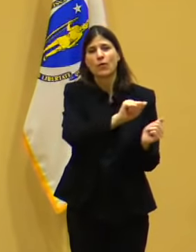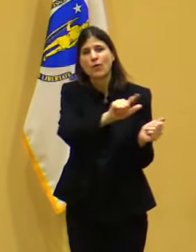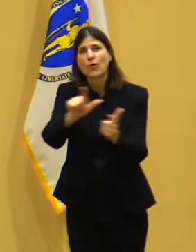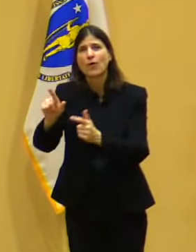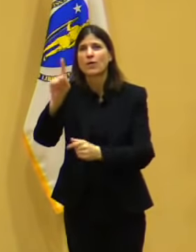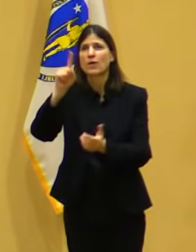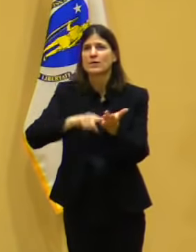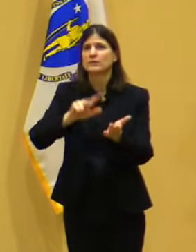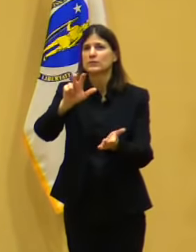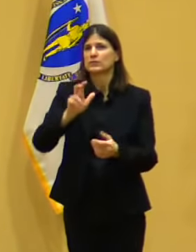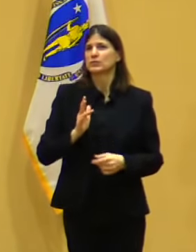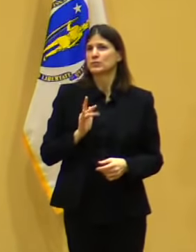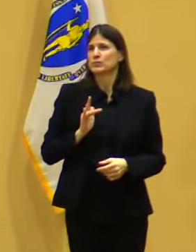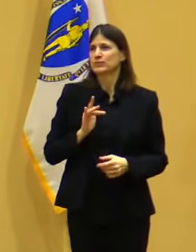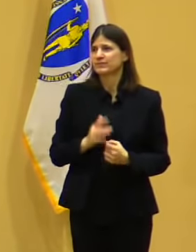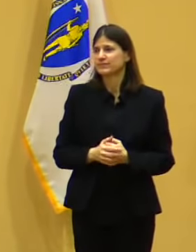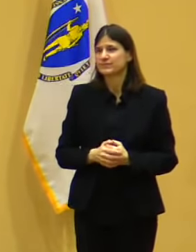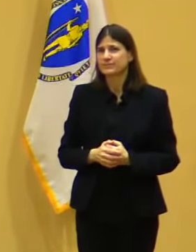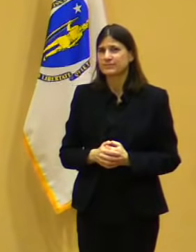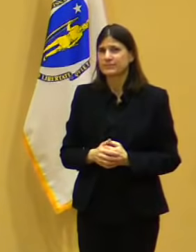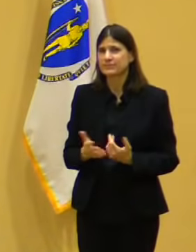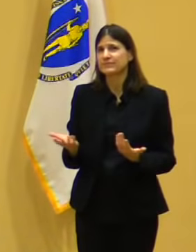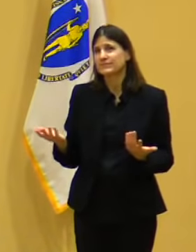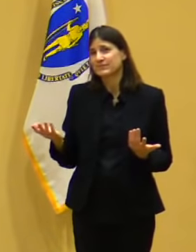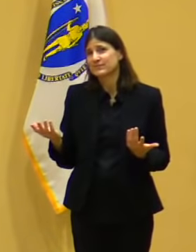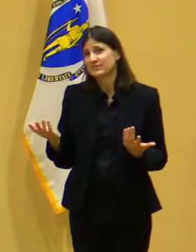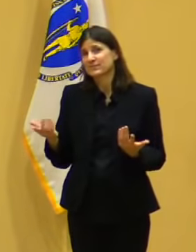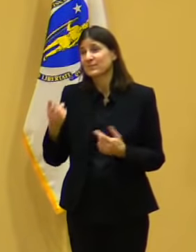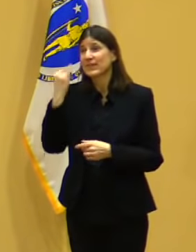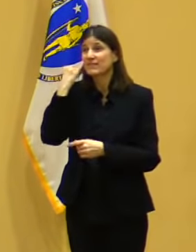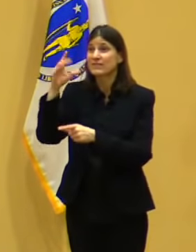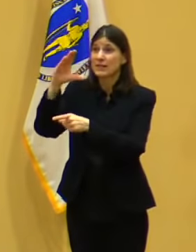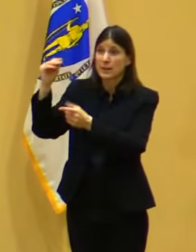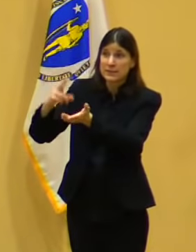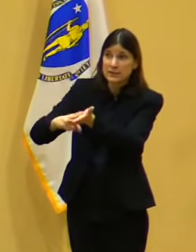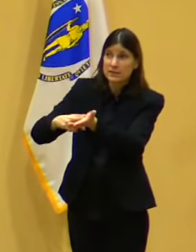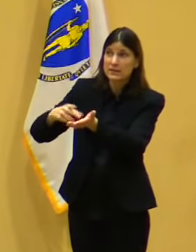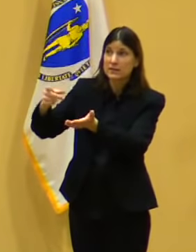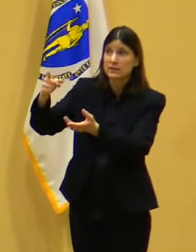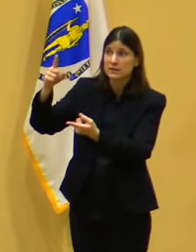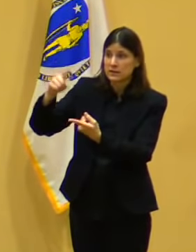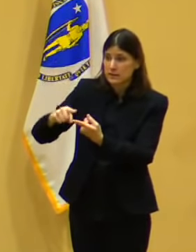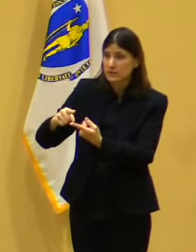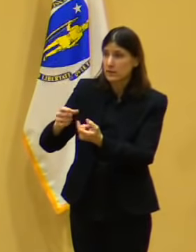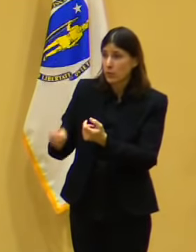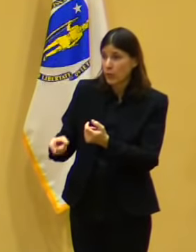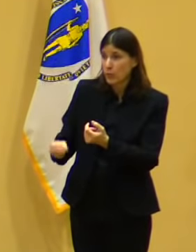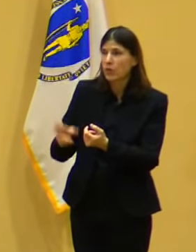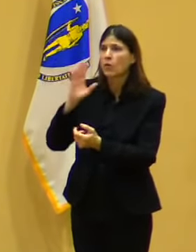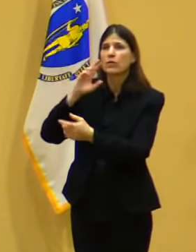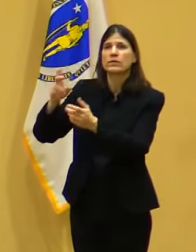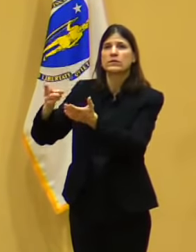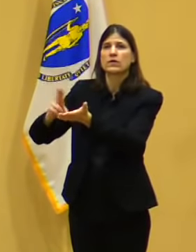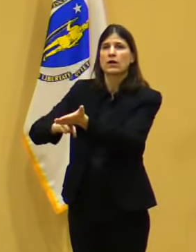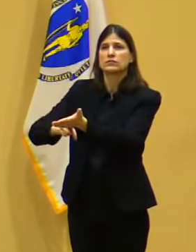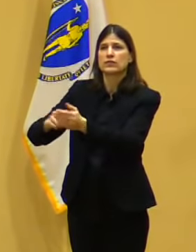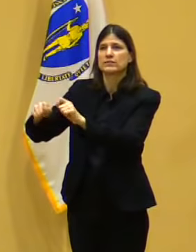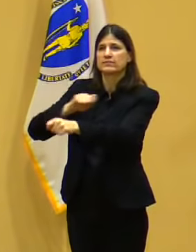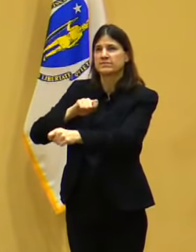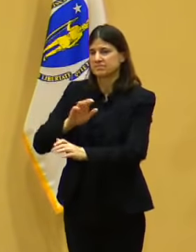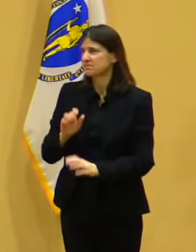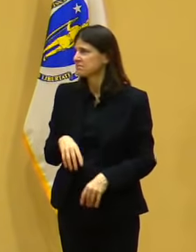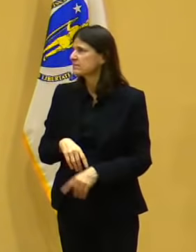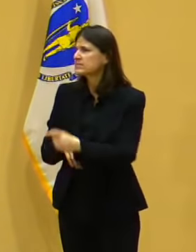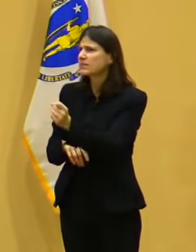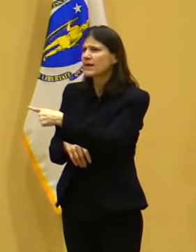numbers are small